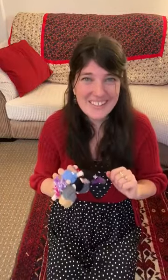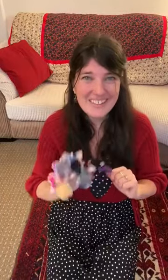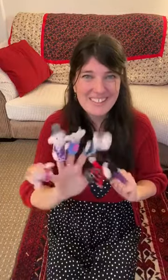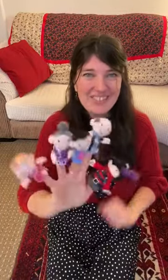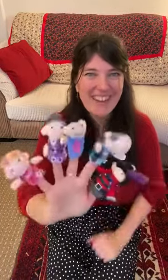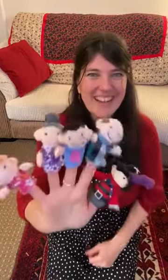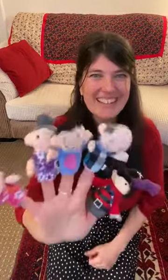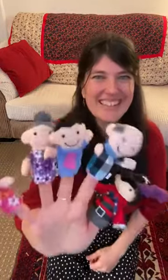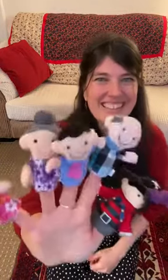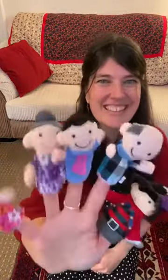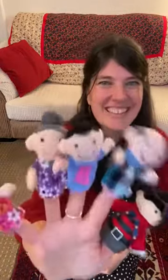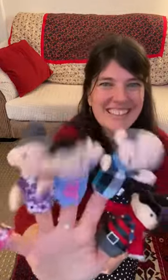you can practice.